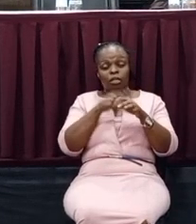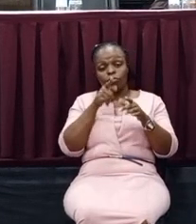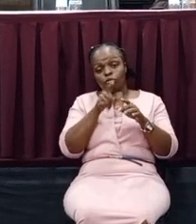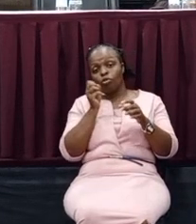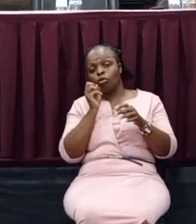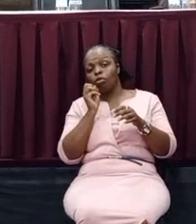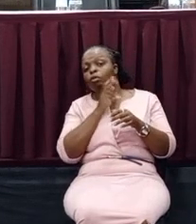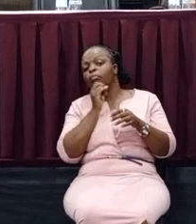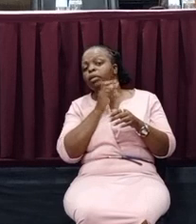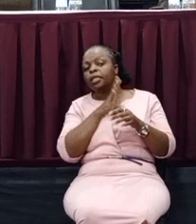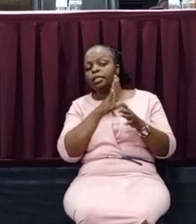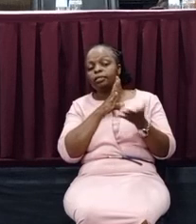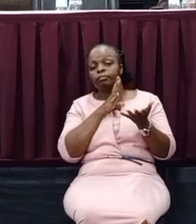complain about the microphone.